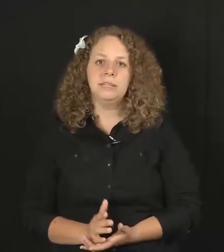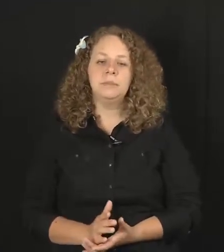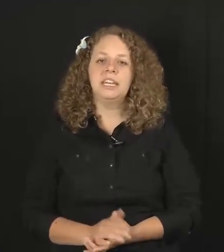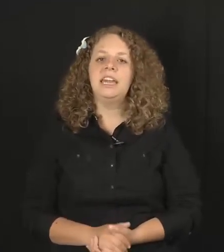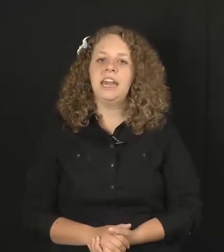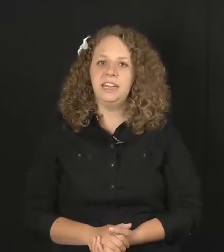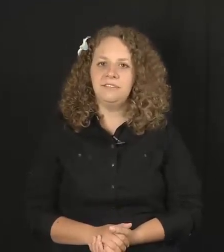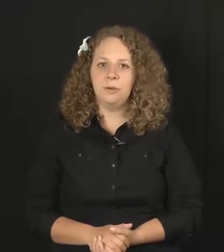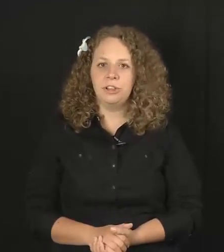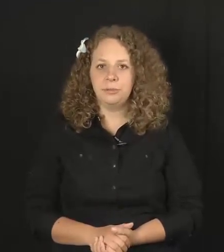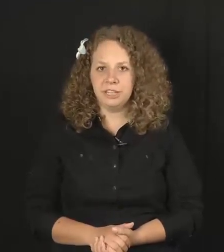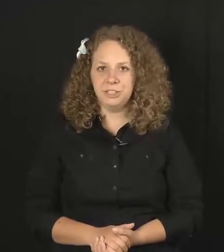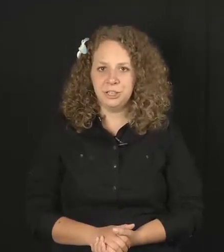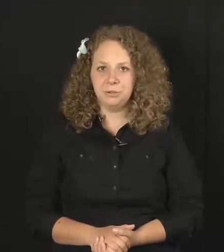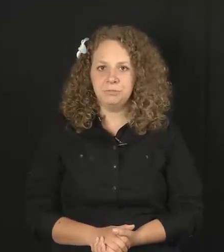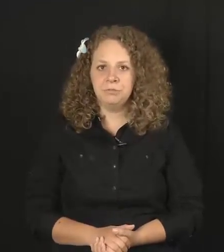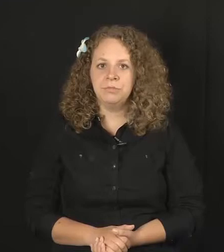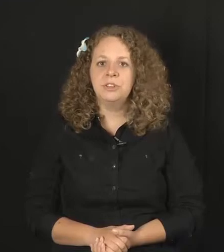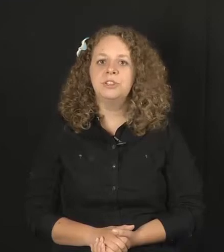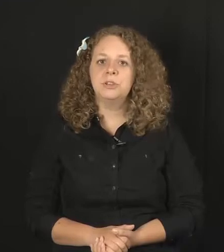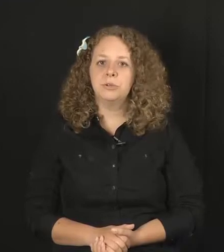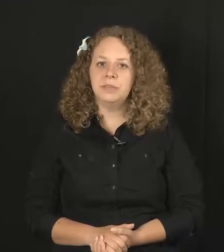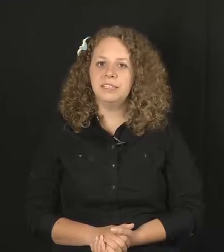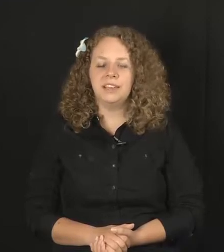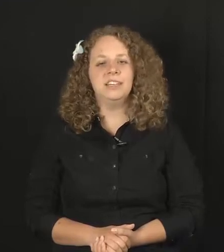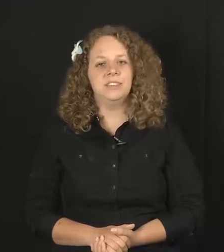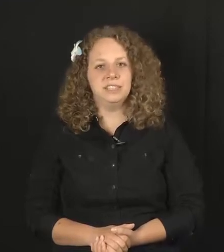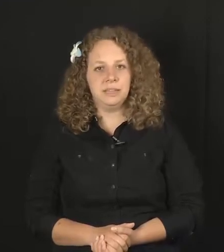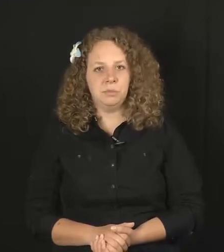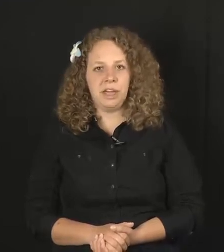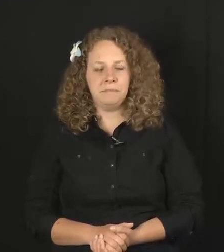simply 8432. So, it would be signed in the same way.